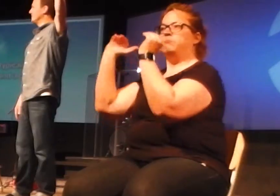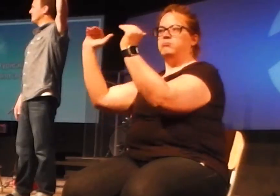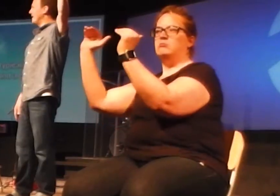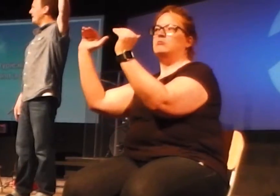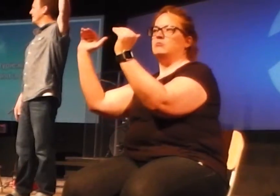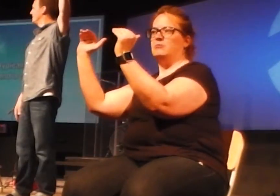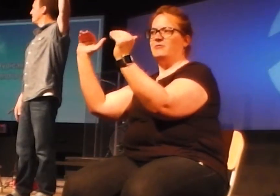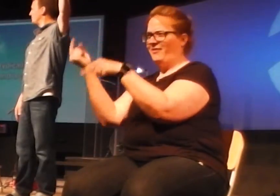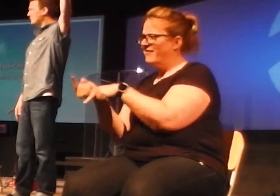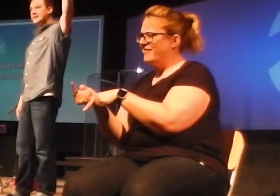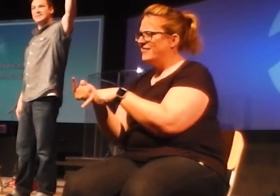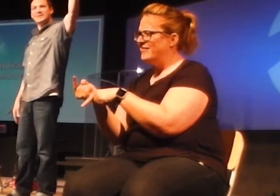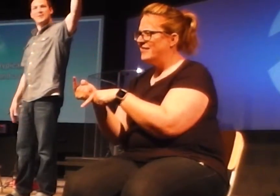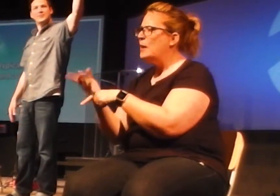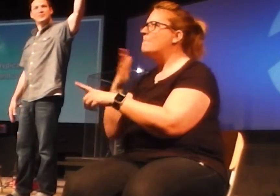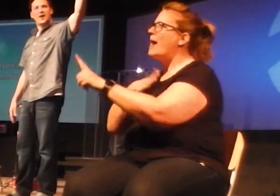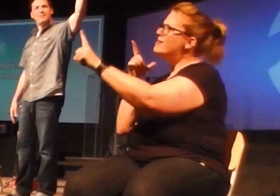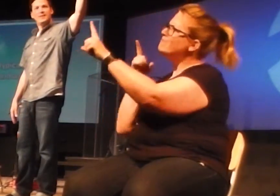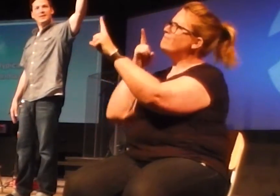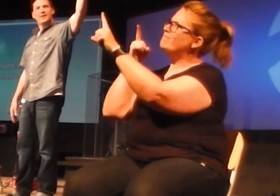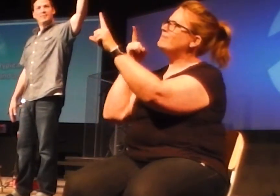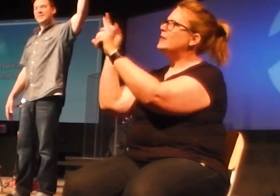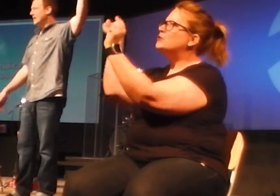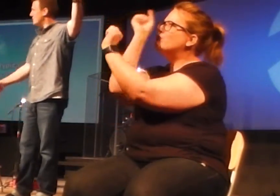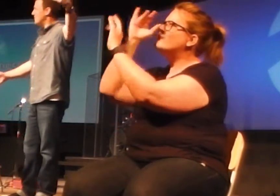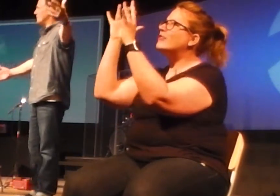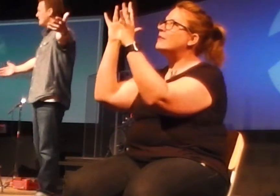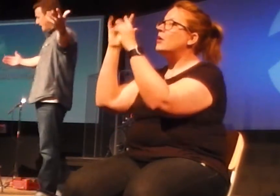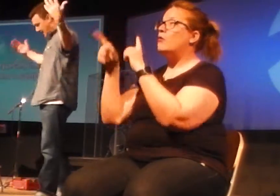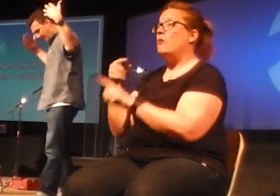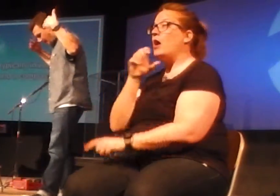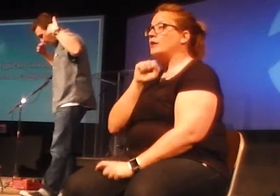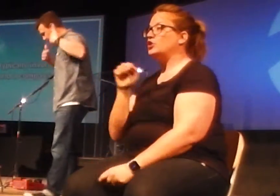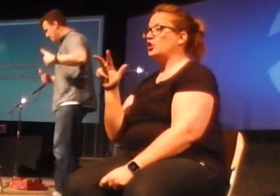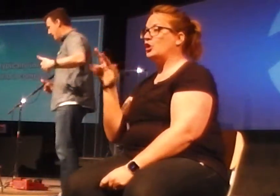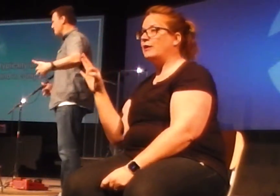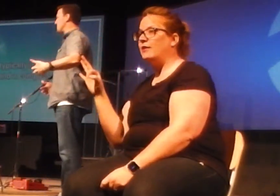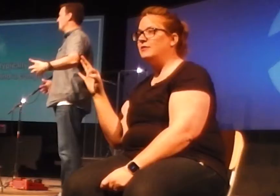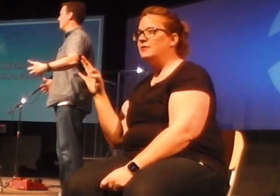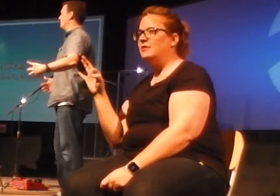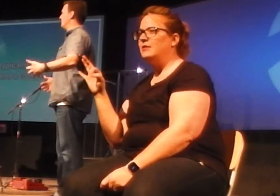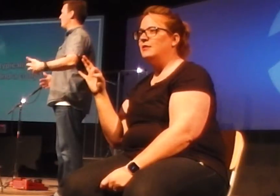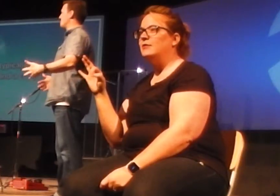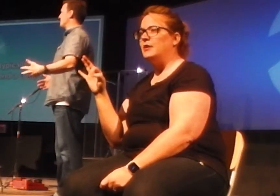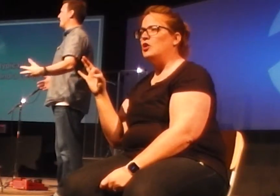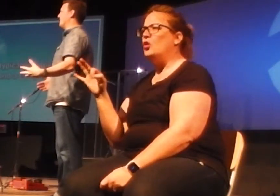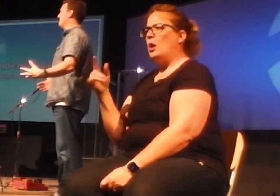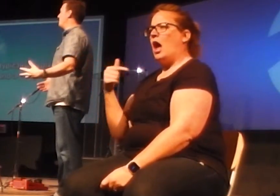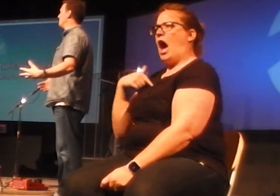Right? It's a dream. That's how we describe it. By the age of 39, I will have mastered dressing like an adult.